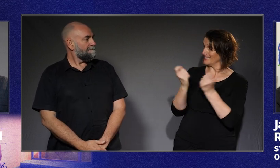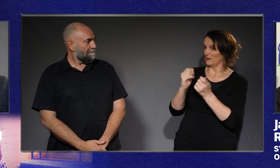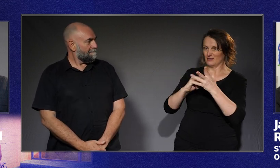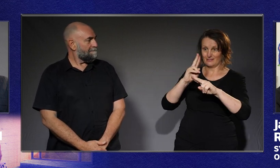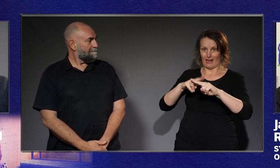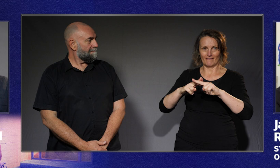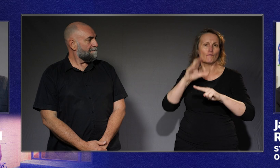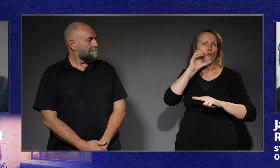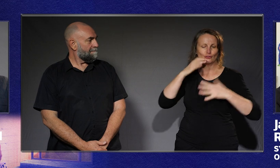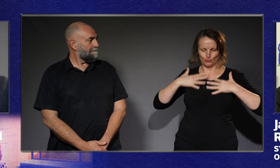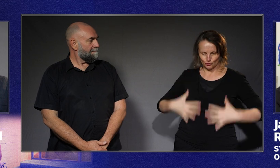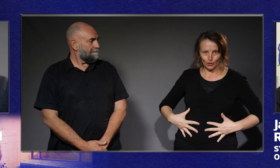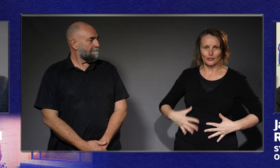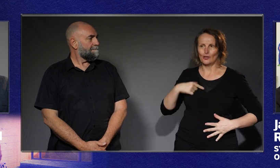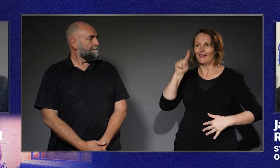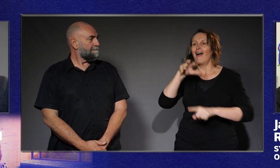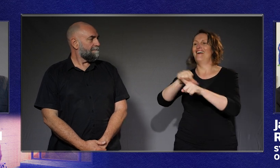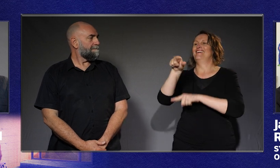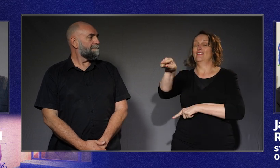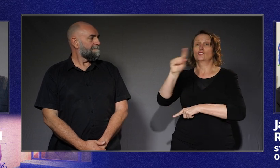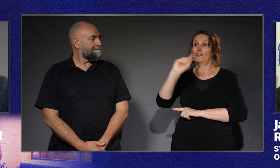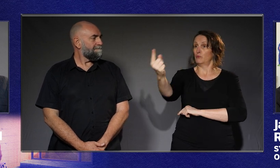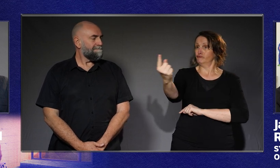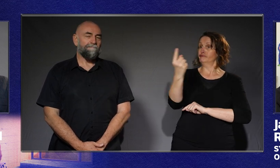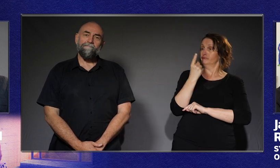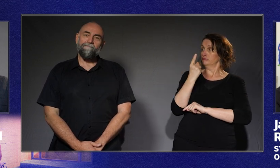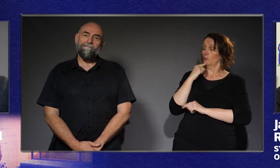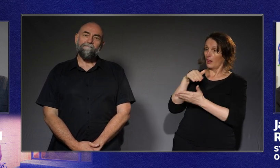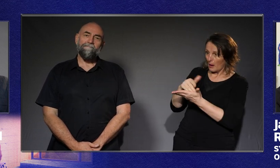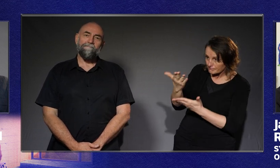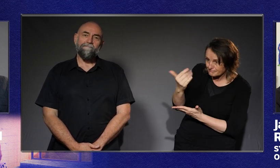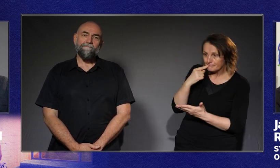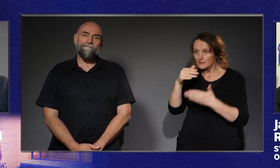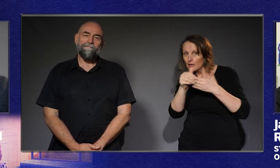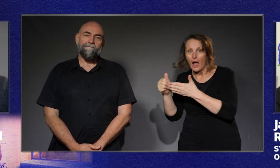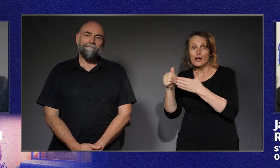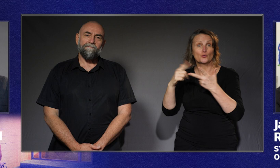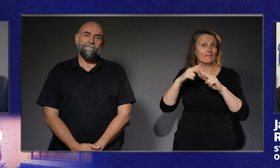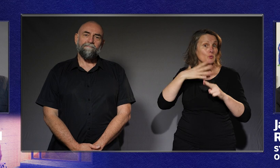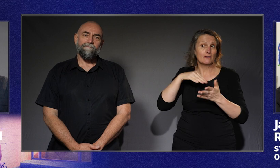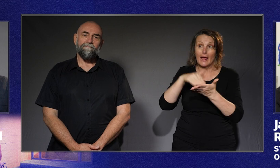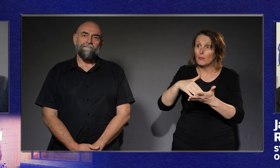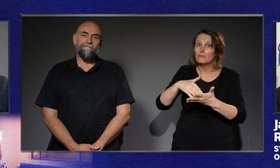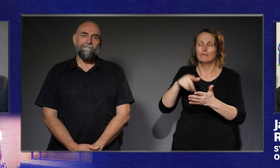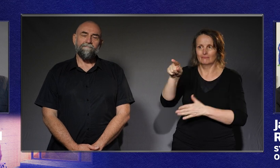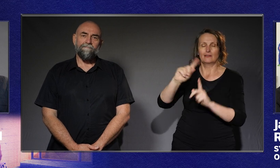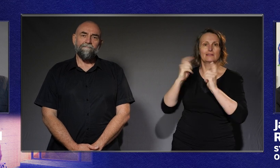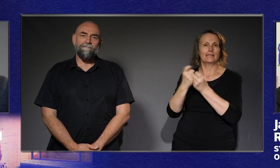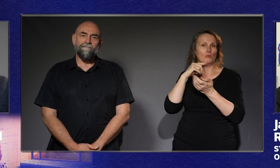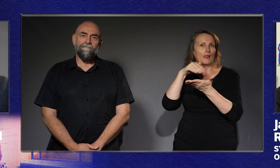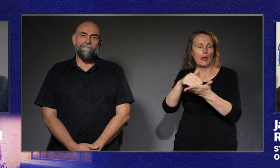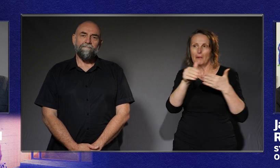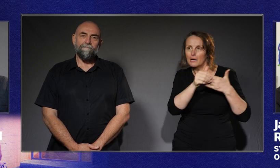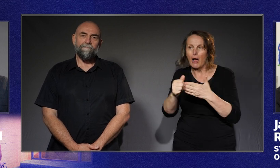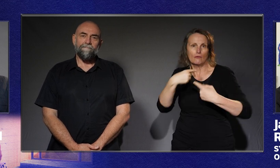so they're quite visible. And they're basically on site every day assisting. So if you need assistance, they're there to guide